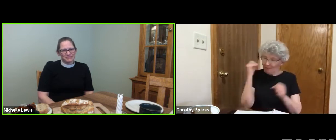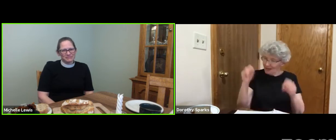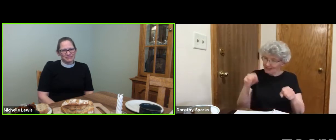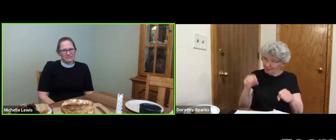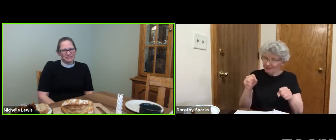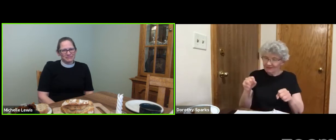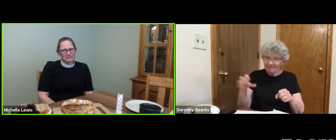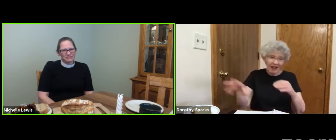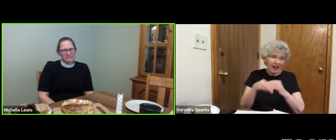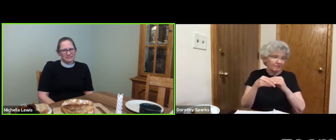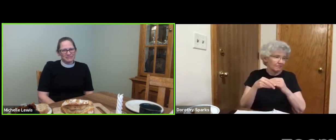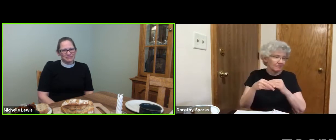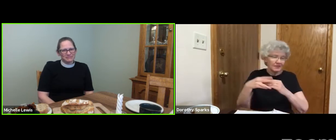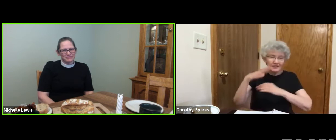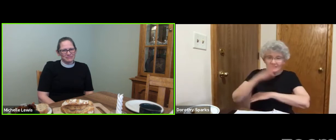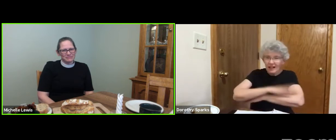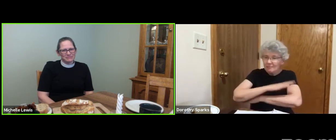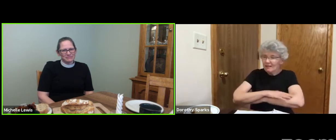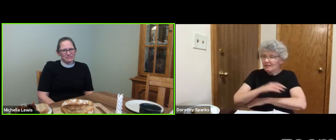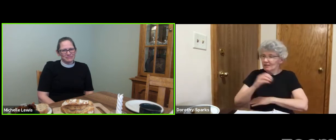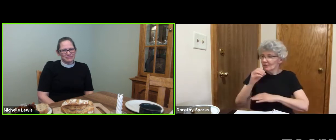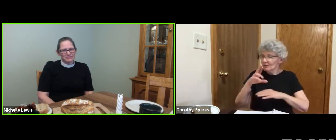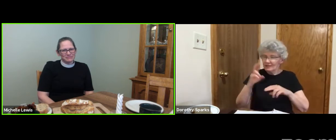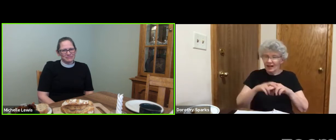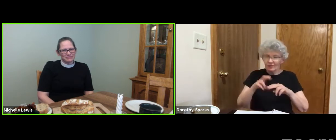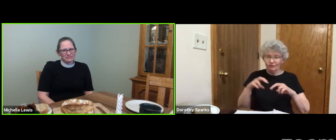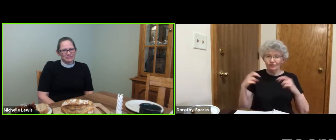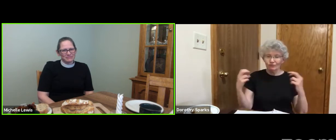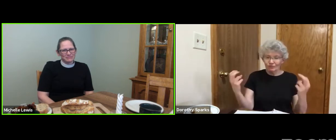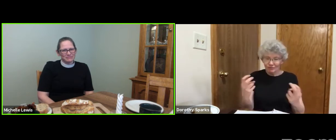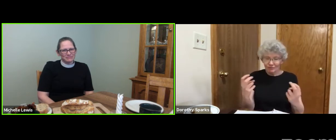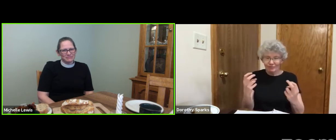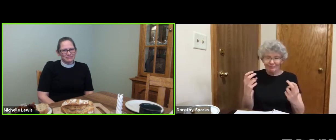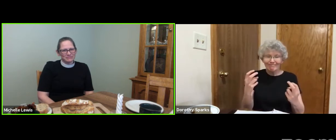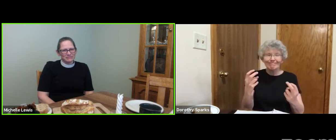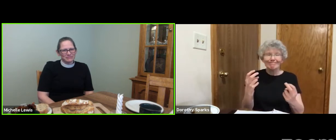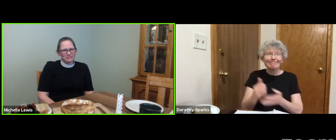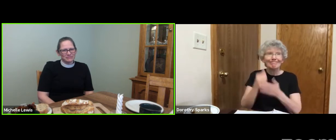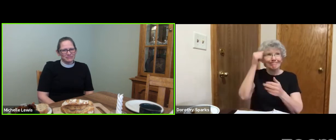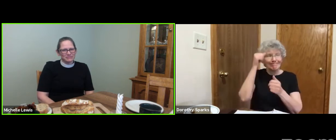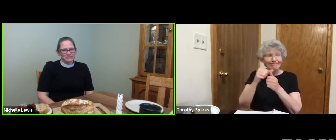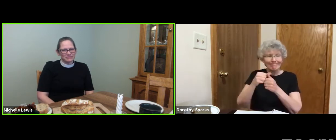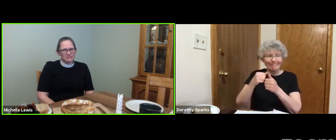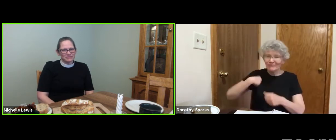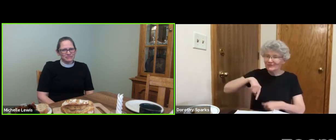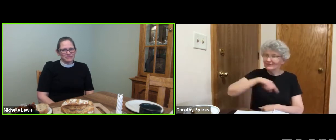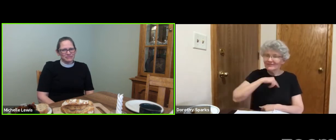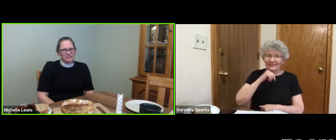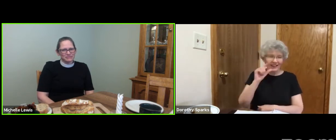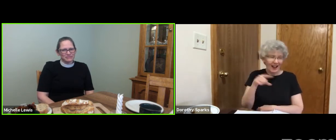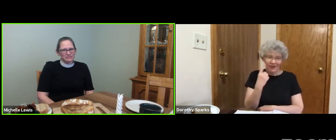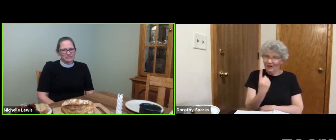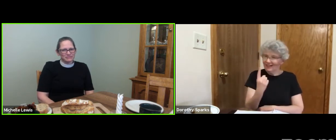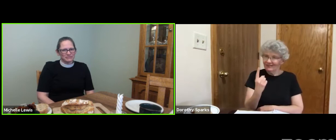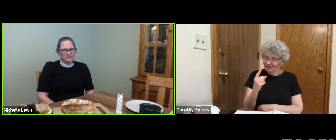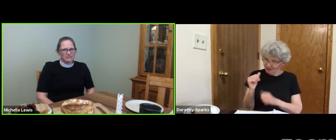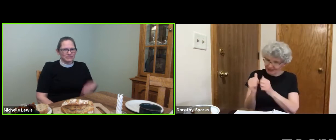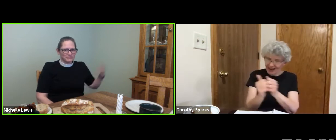If possible, please set an extra place at your table to symbolize those you wish were